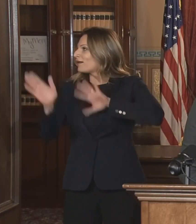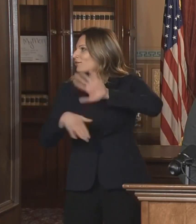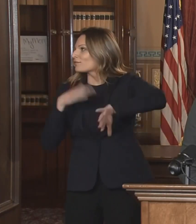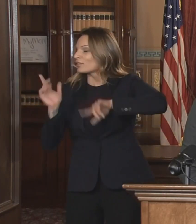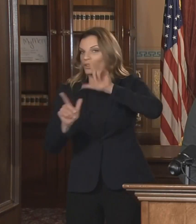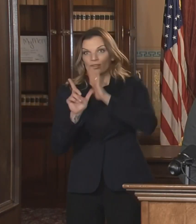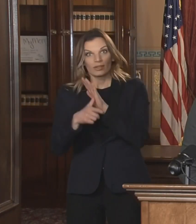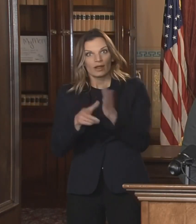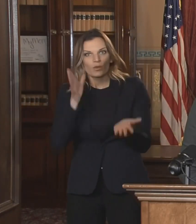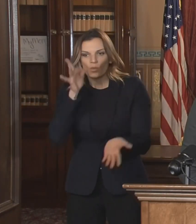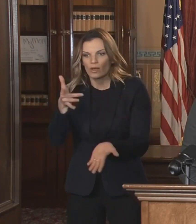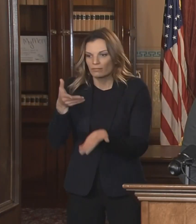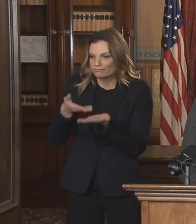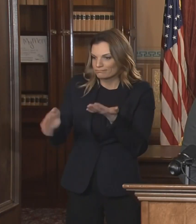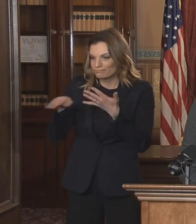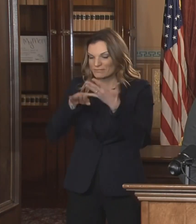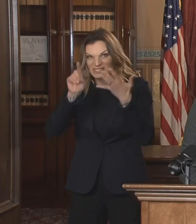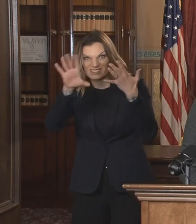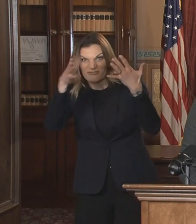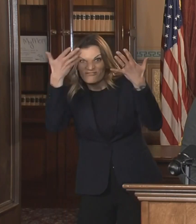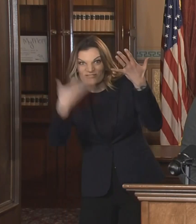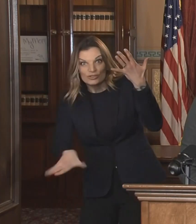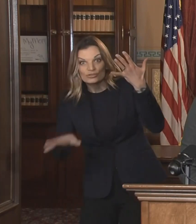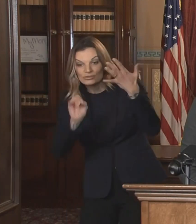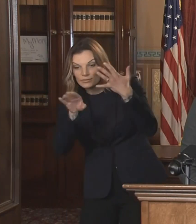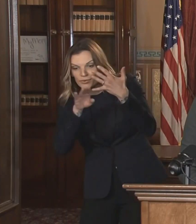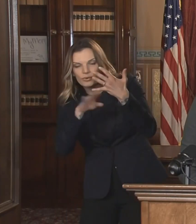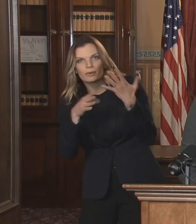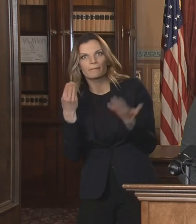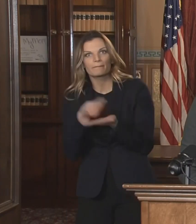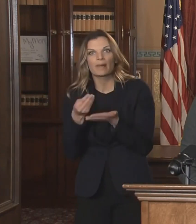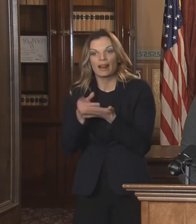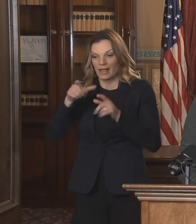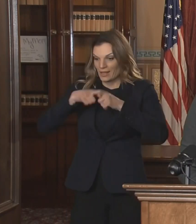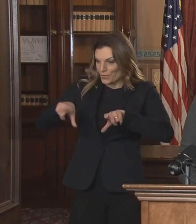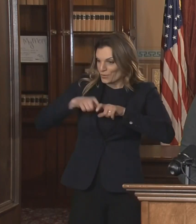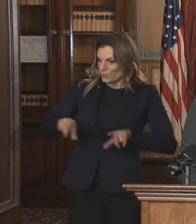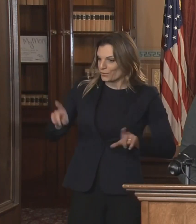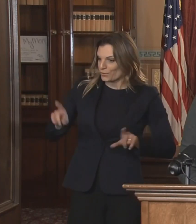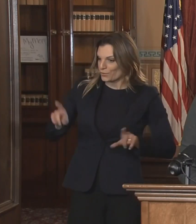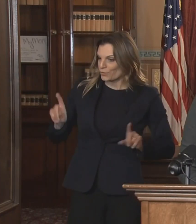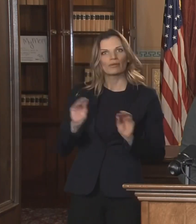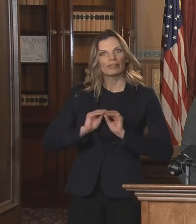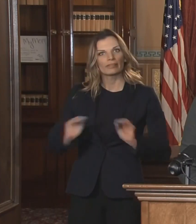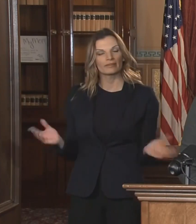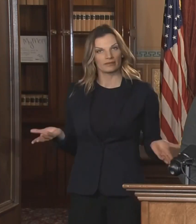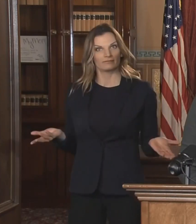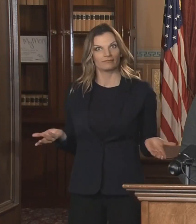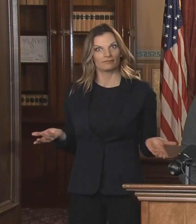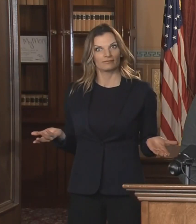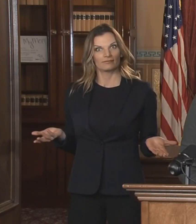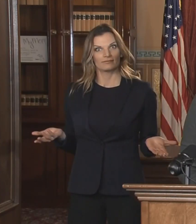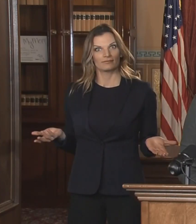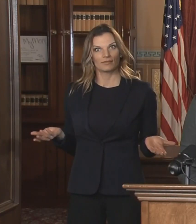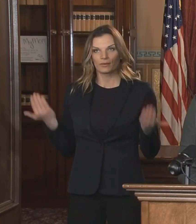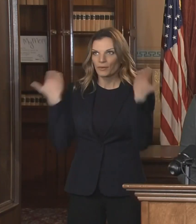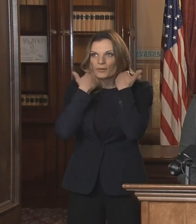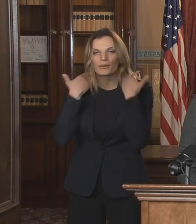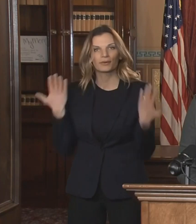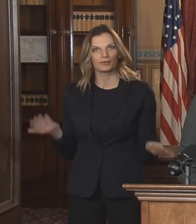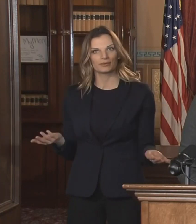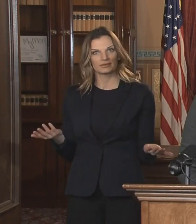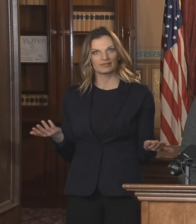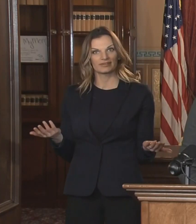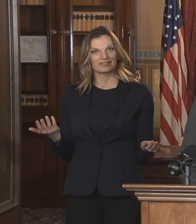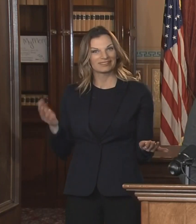benefits right after the holiday. Let's work together and get this done. Last, I urged